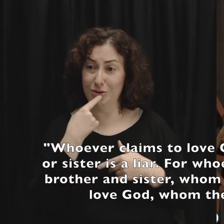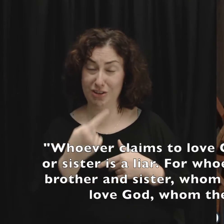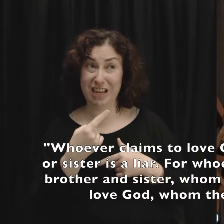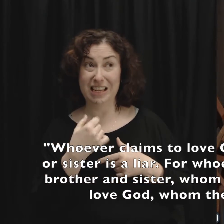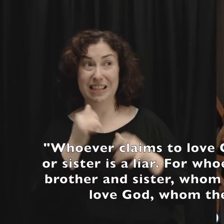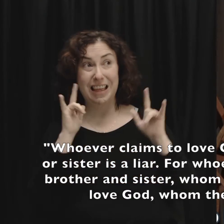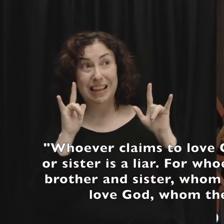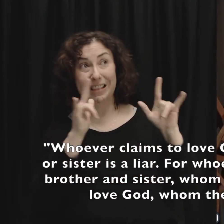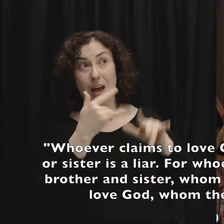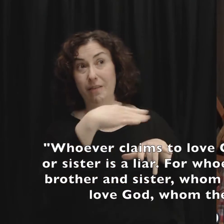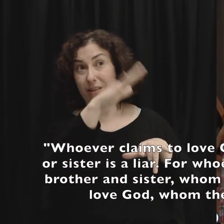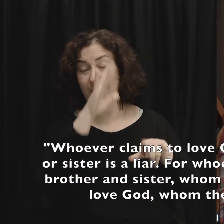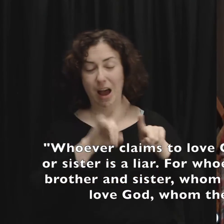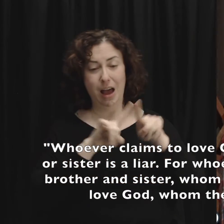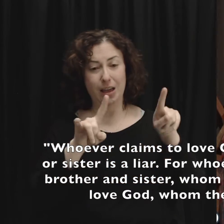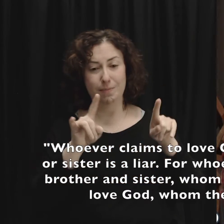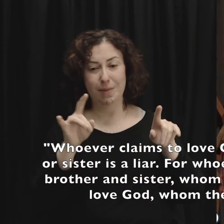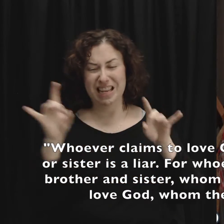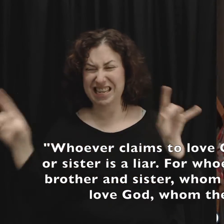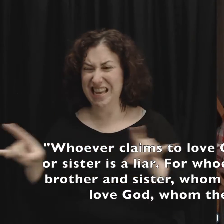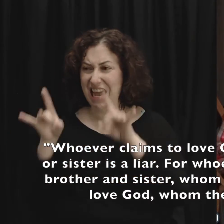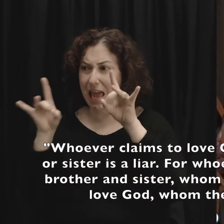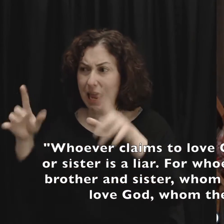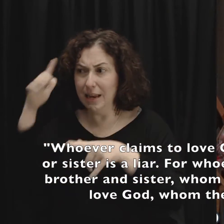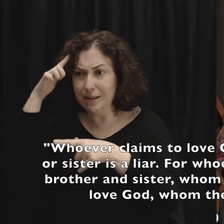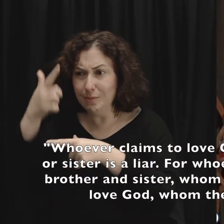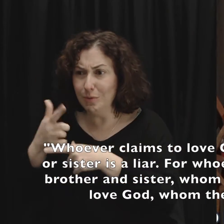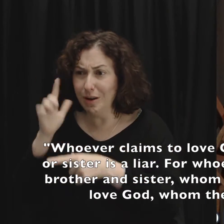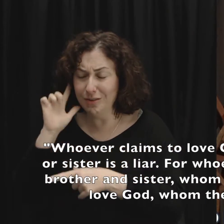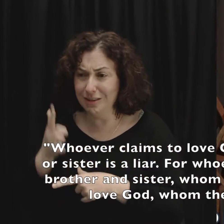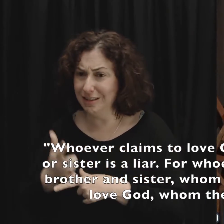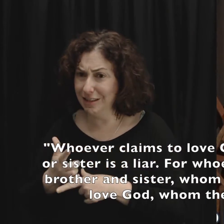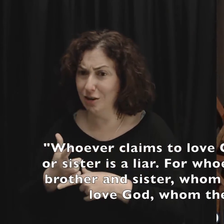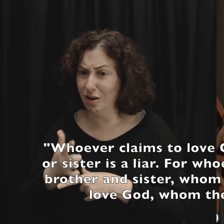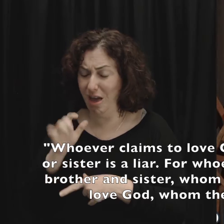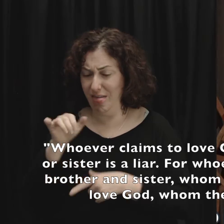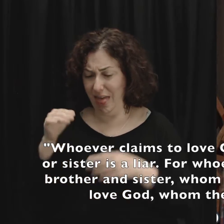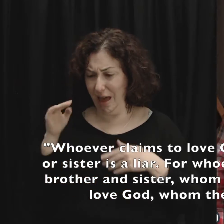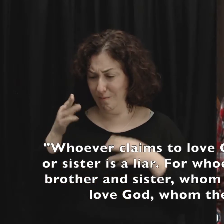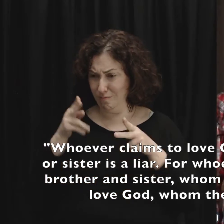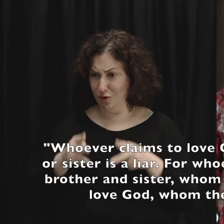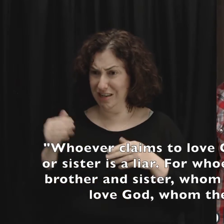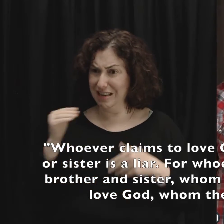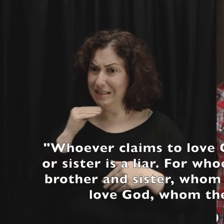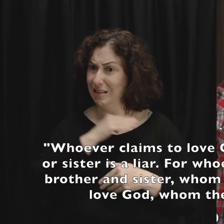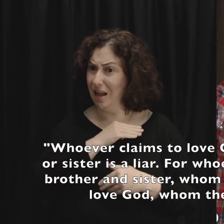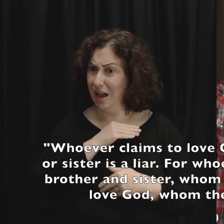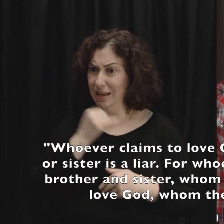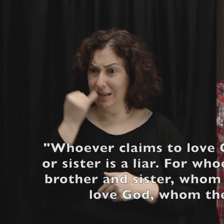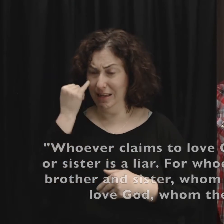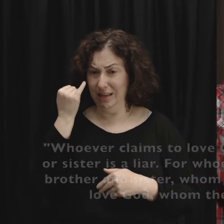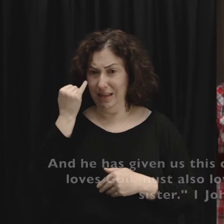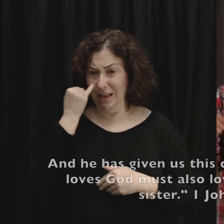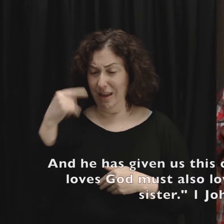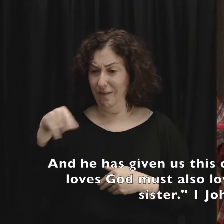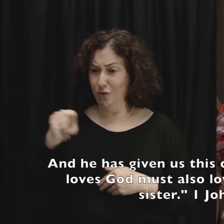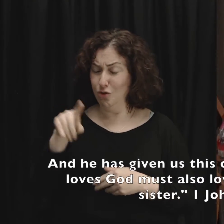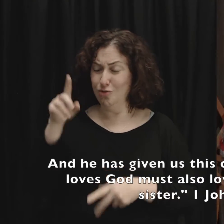for whoever does not love their brother and sister whom they have seen cannot love God whom they have not seen and he has given us this